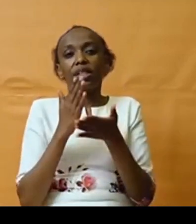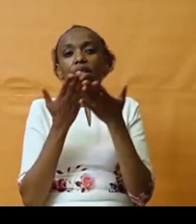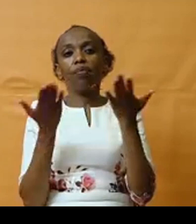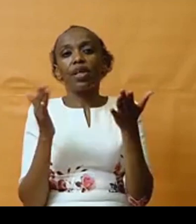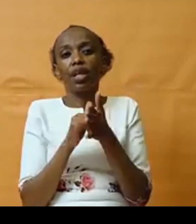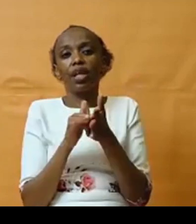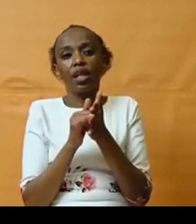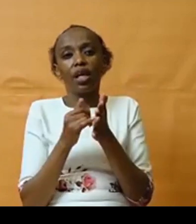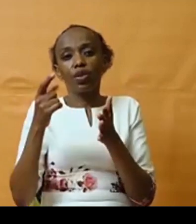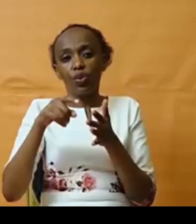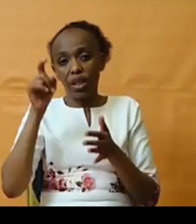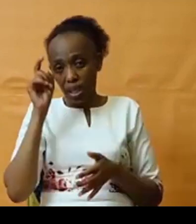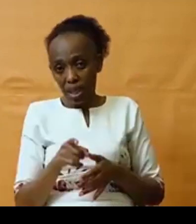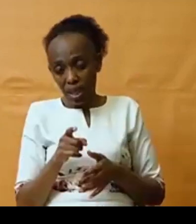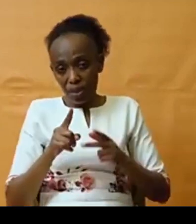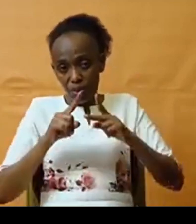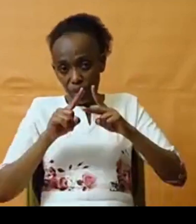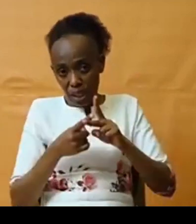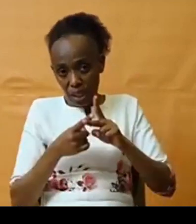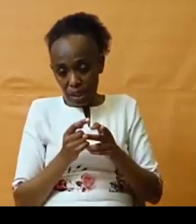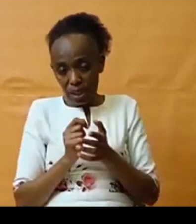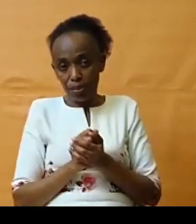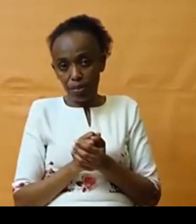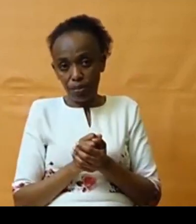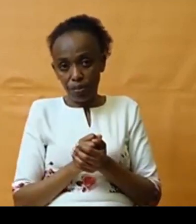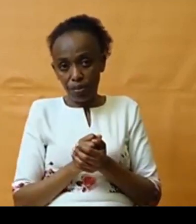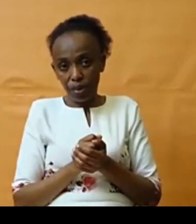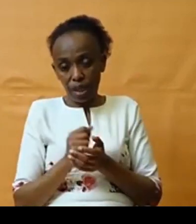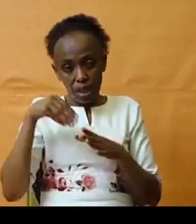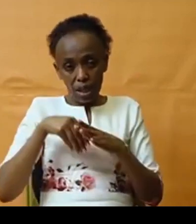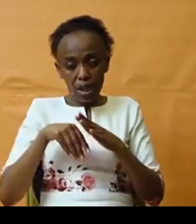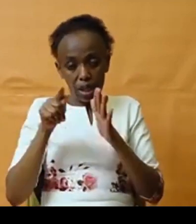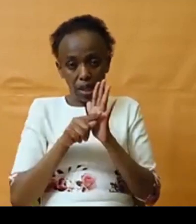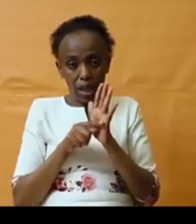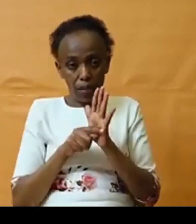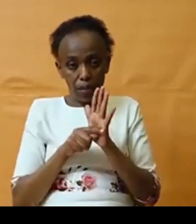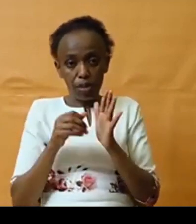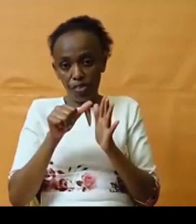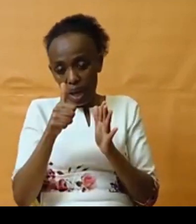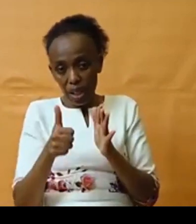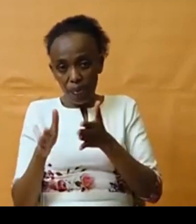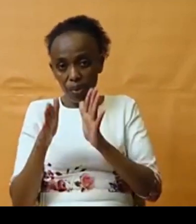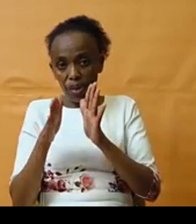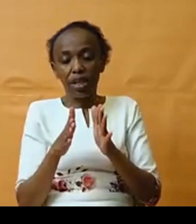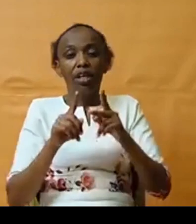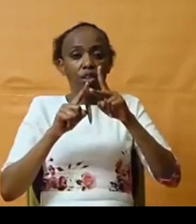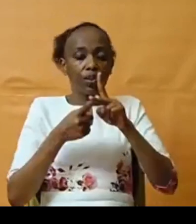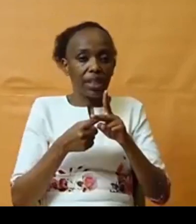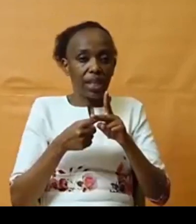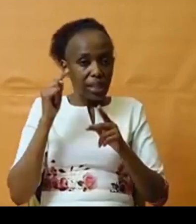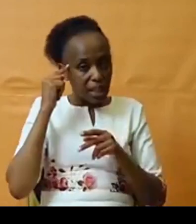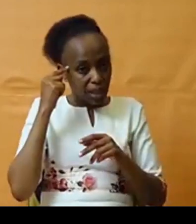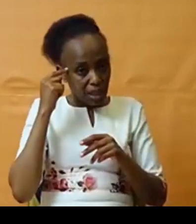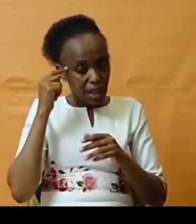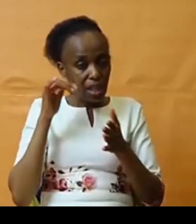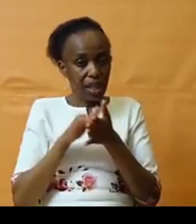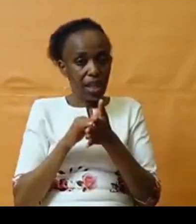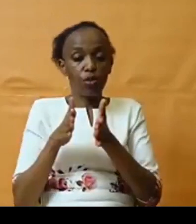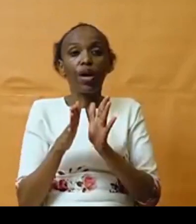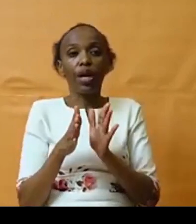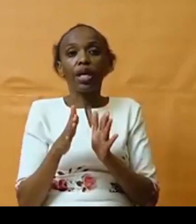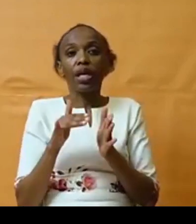that we really need to start in terms of as alternatives to start structuring it in that way,